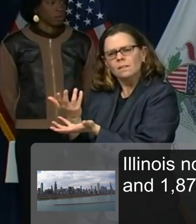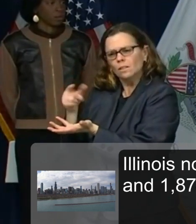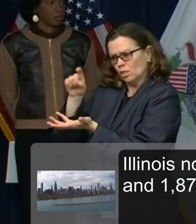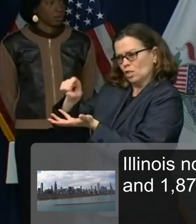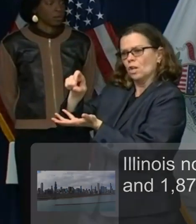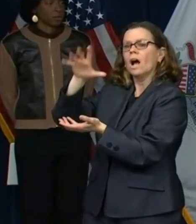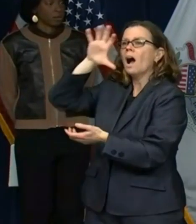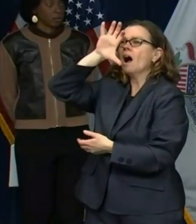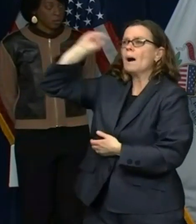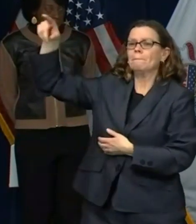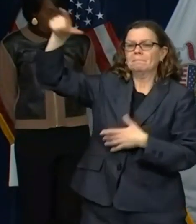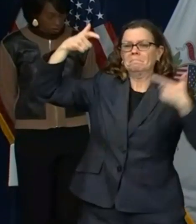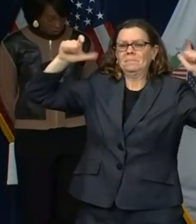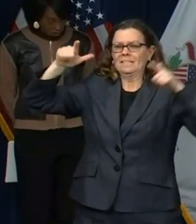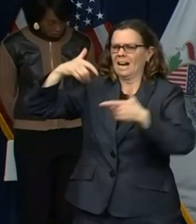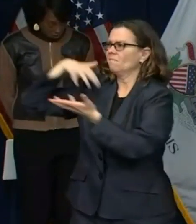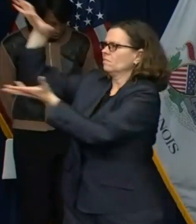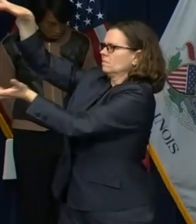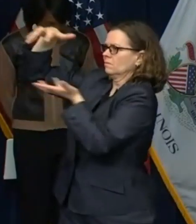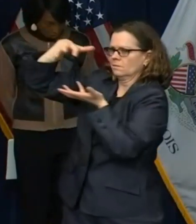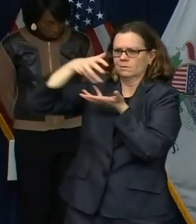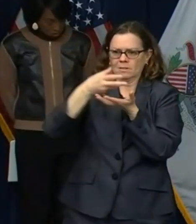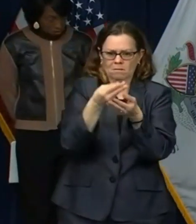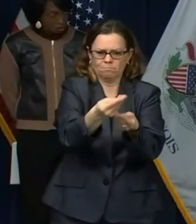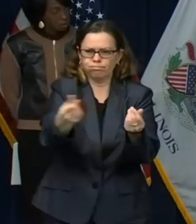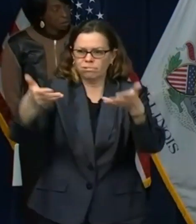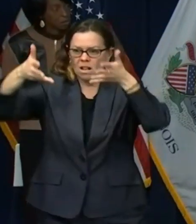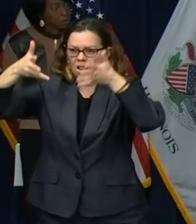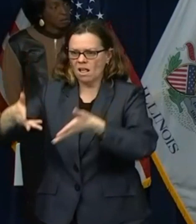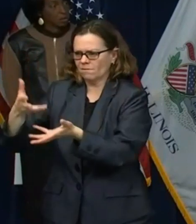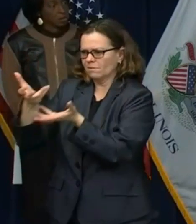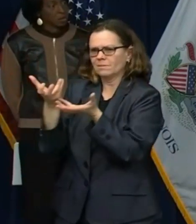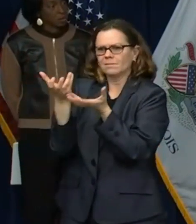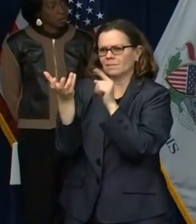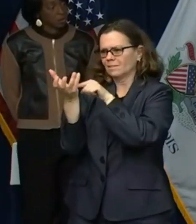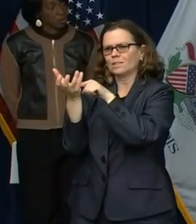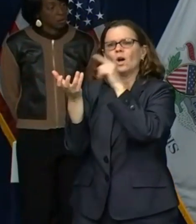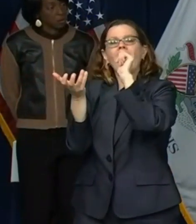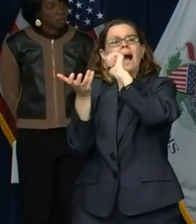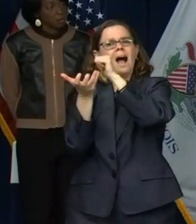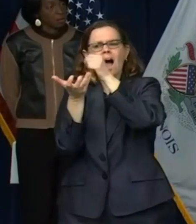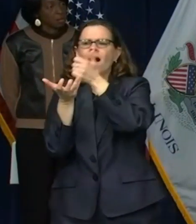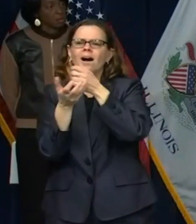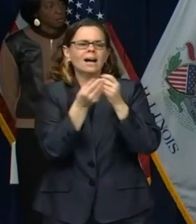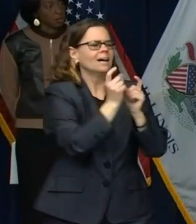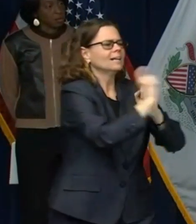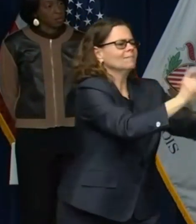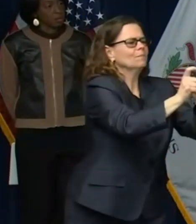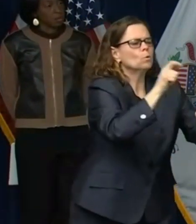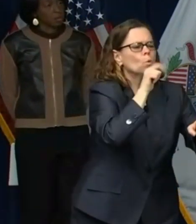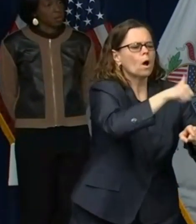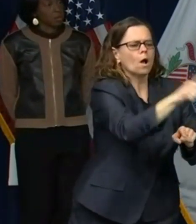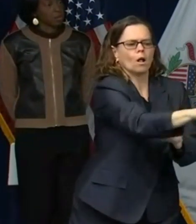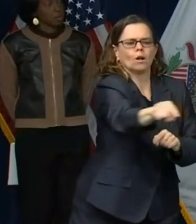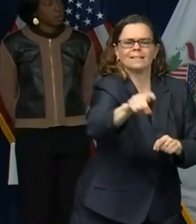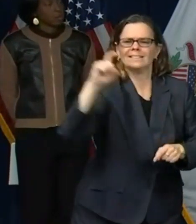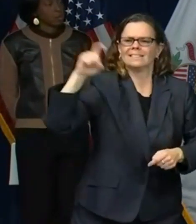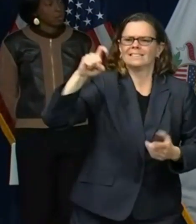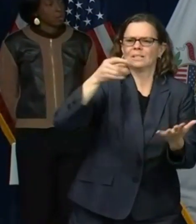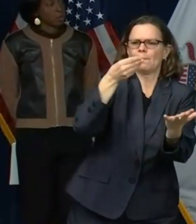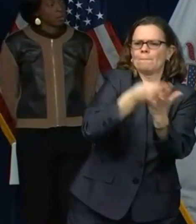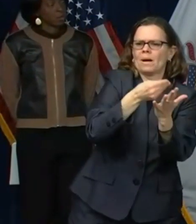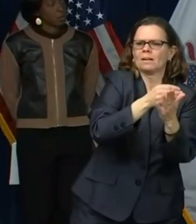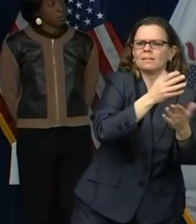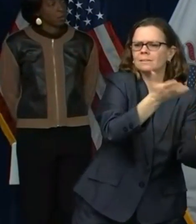know, you know, that they have an obligation here. As to what we're, it's true that the federal PPP